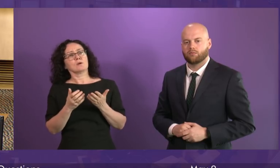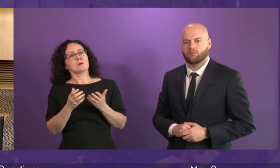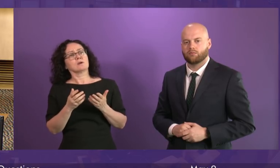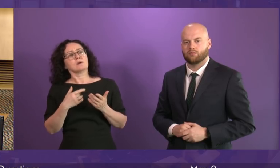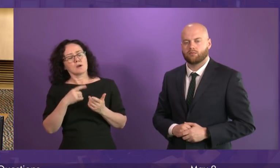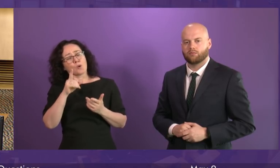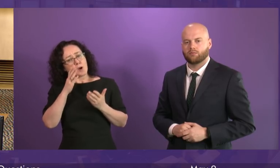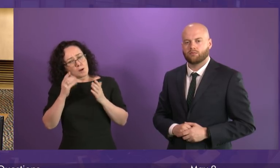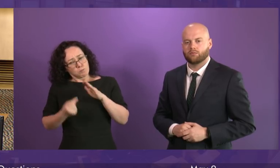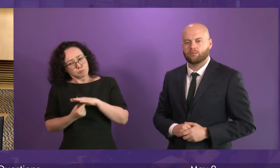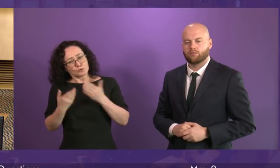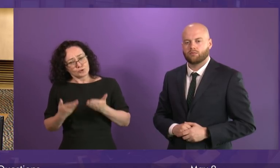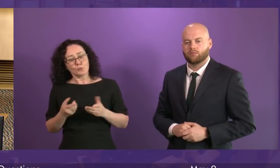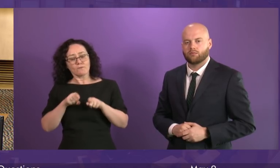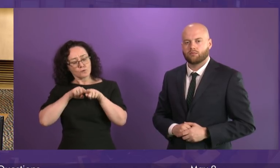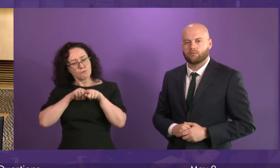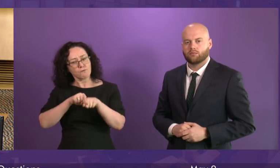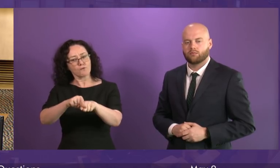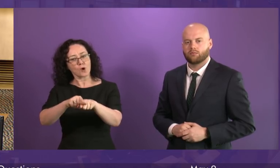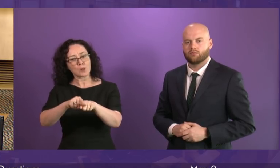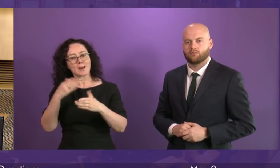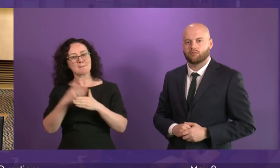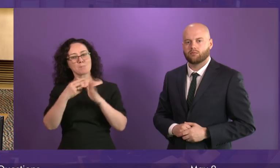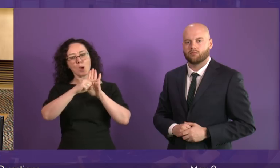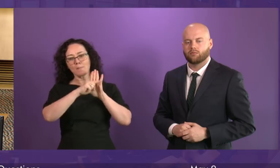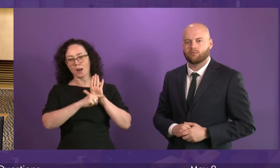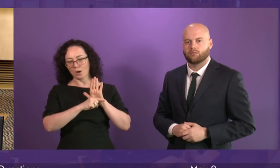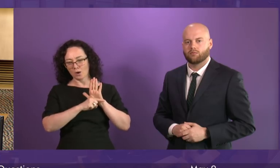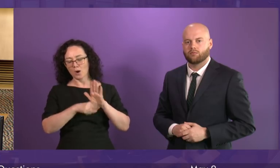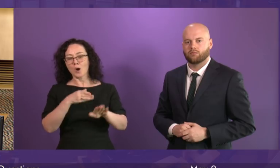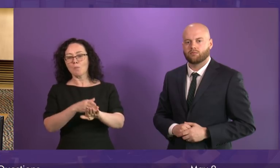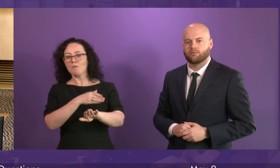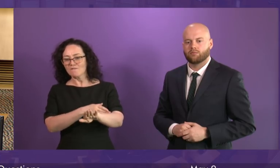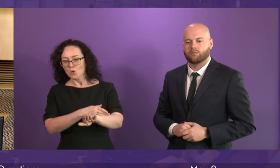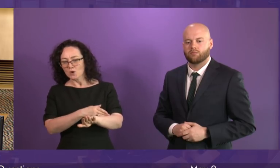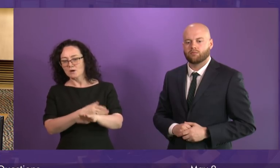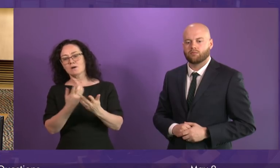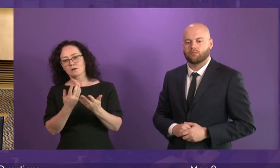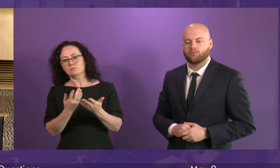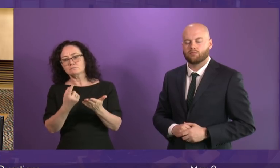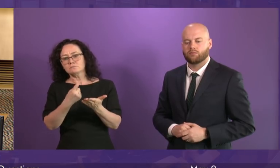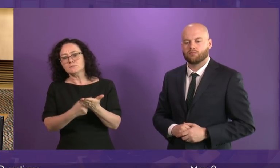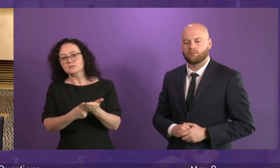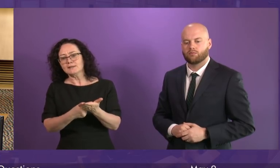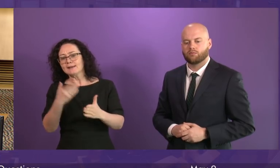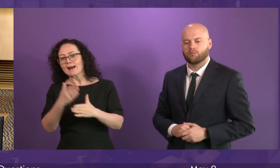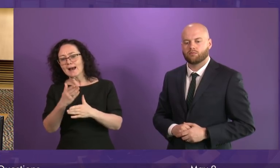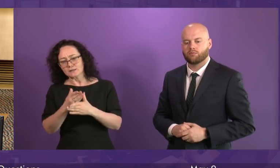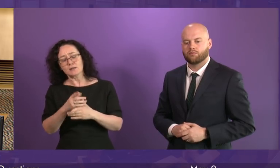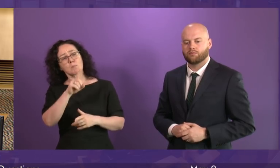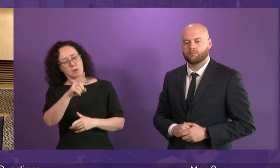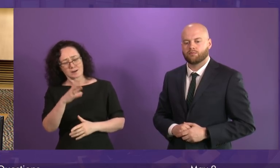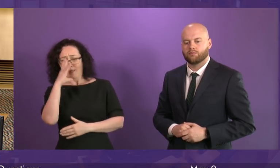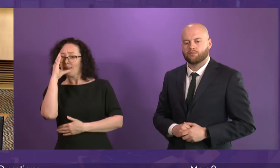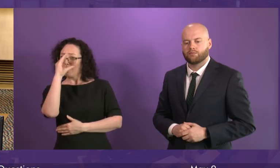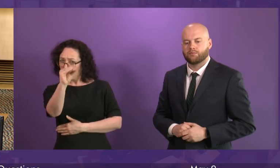conclude, in line with employment law, before there is any consideration of further action. But I will give an assurance that these issues are always taken